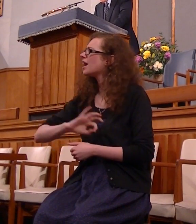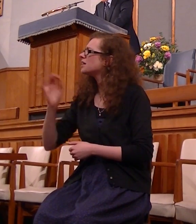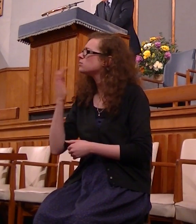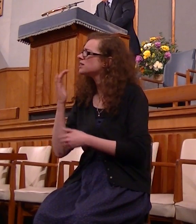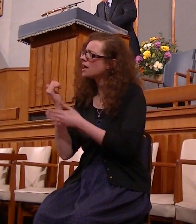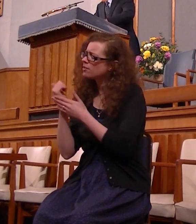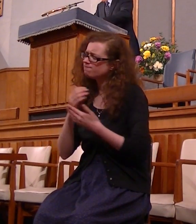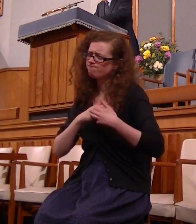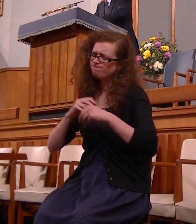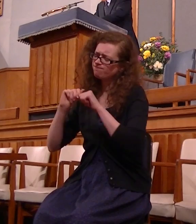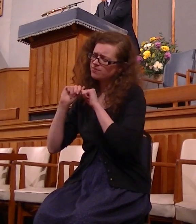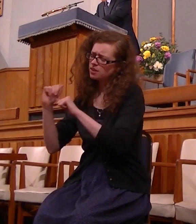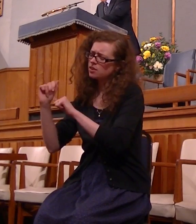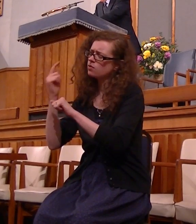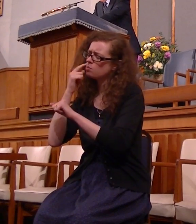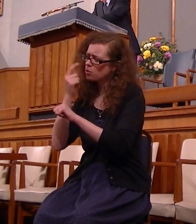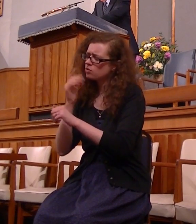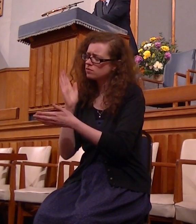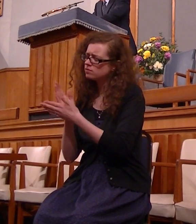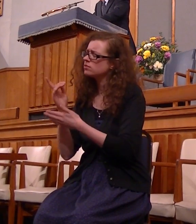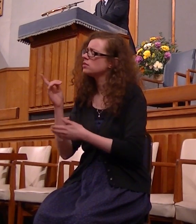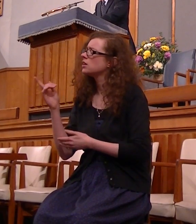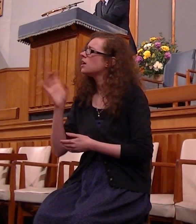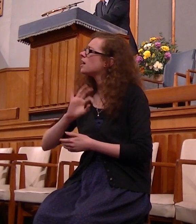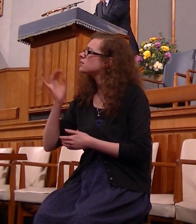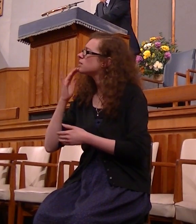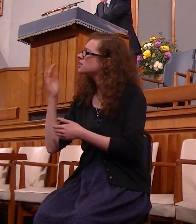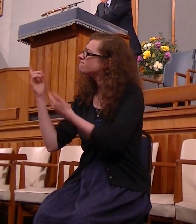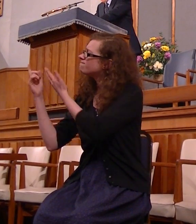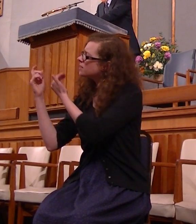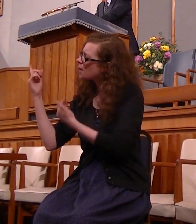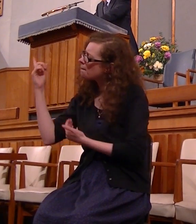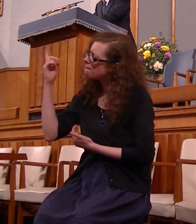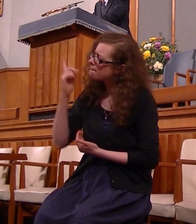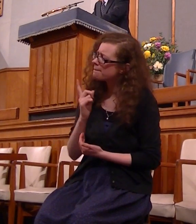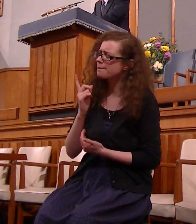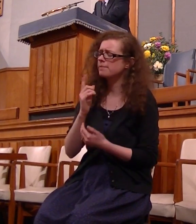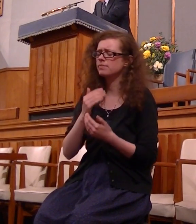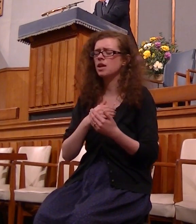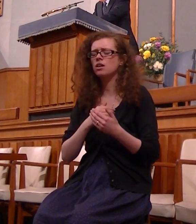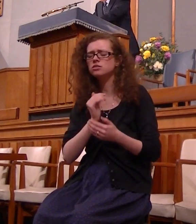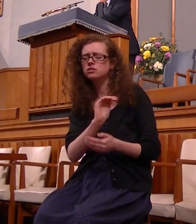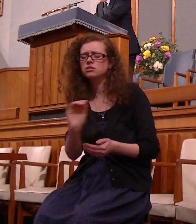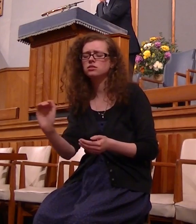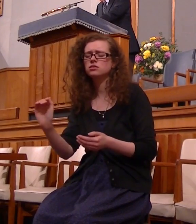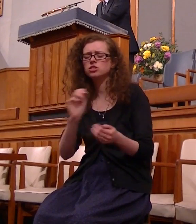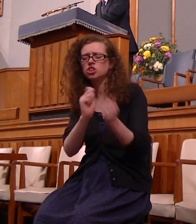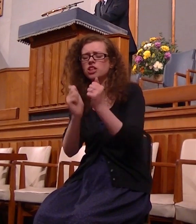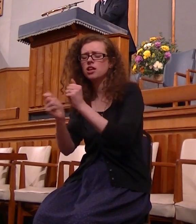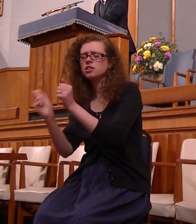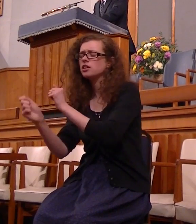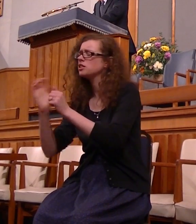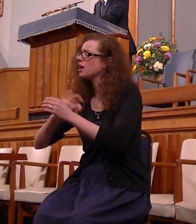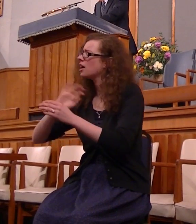and love him oh lord come and work in every heart and hear us and receive us